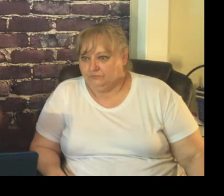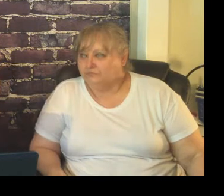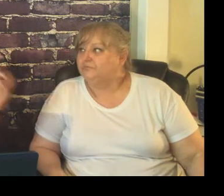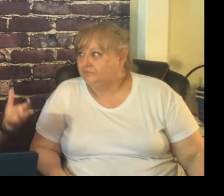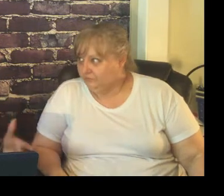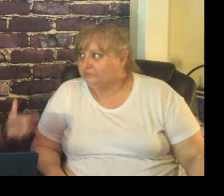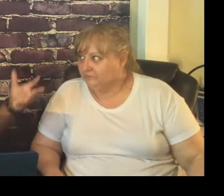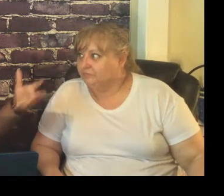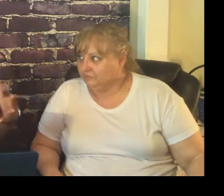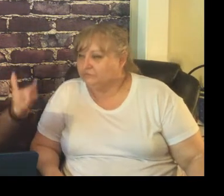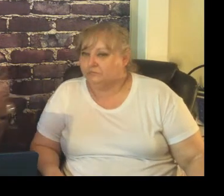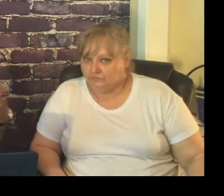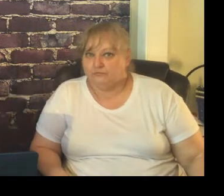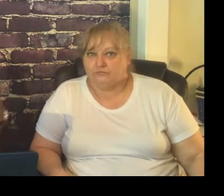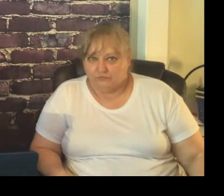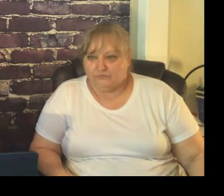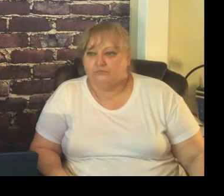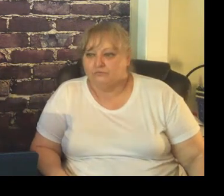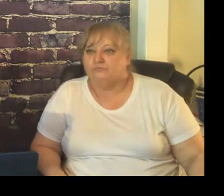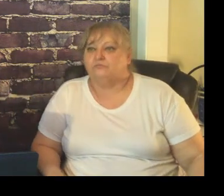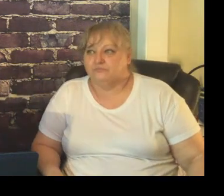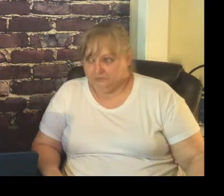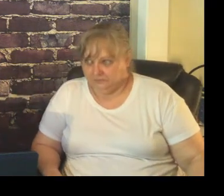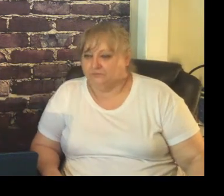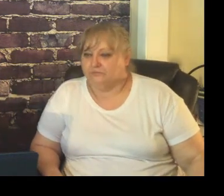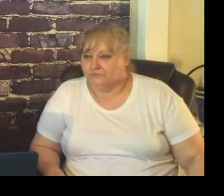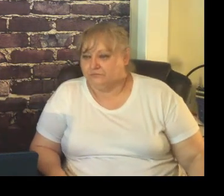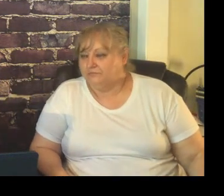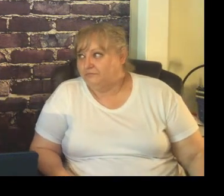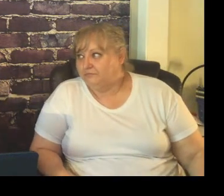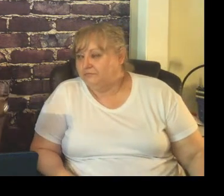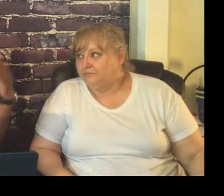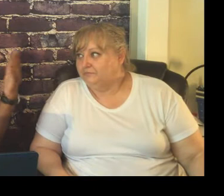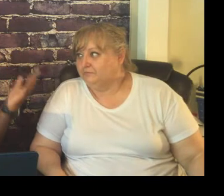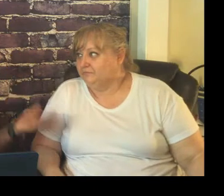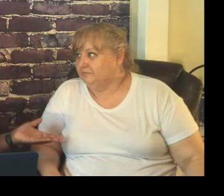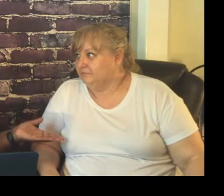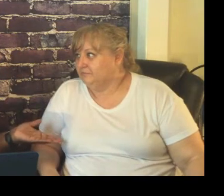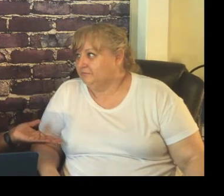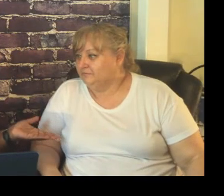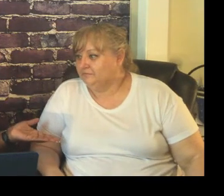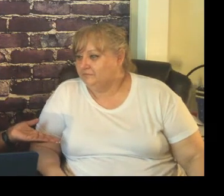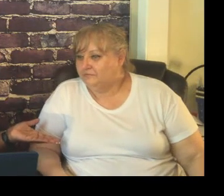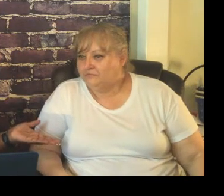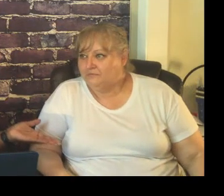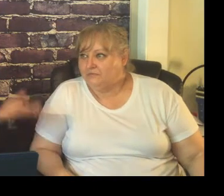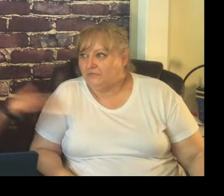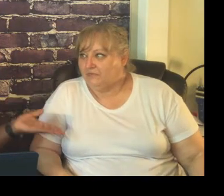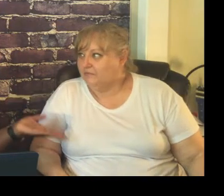yelling but you know we have a goal as to what we're doing in that classroom whereas when you walk across the hall that might not